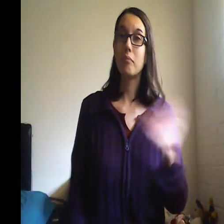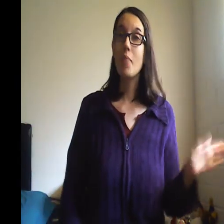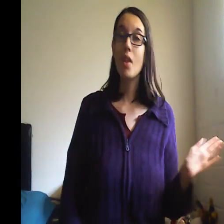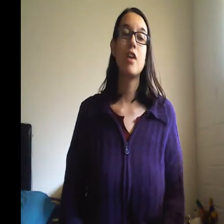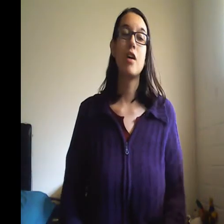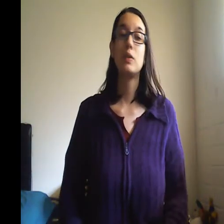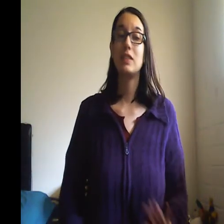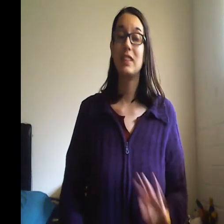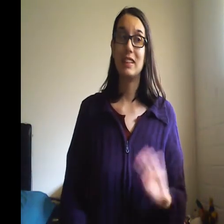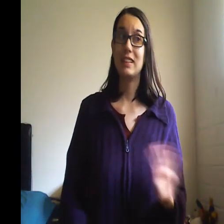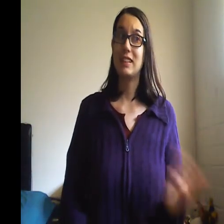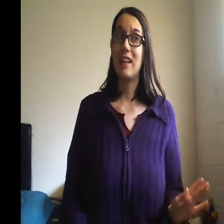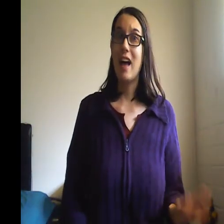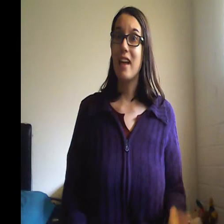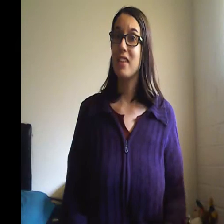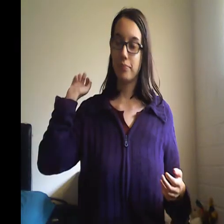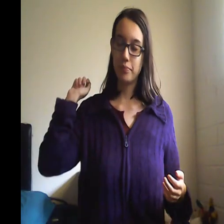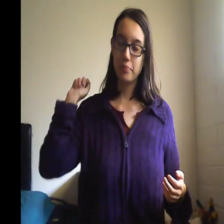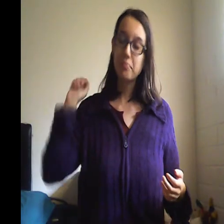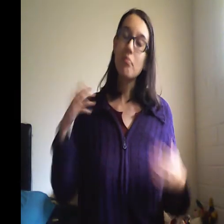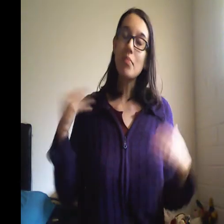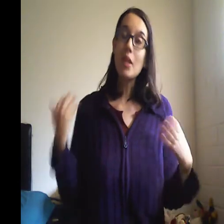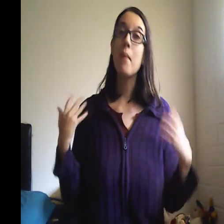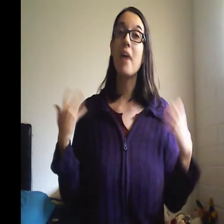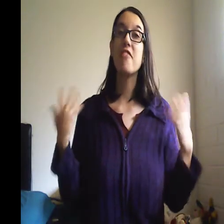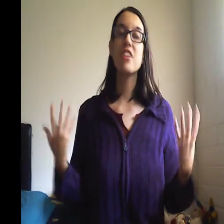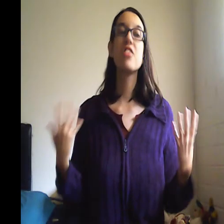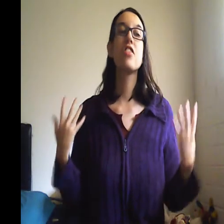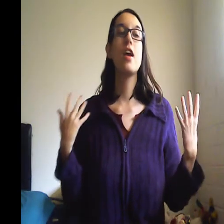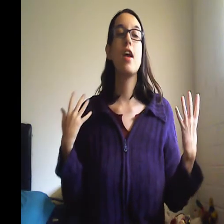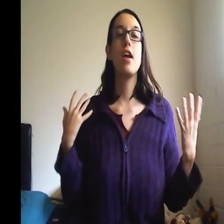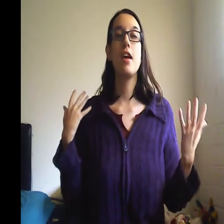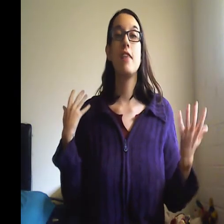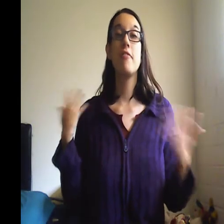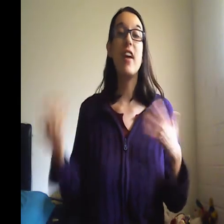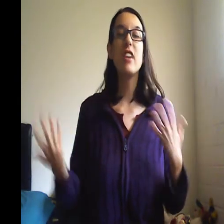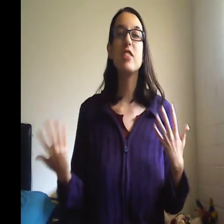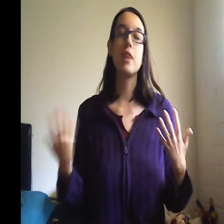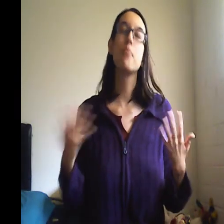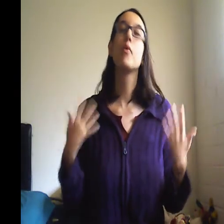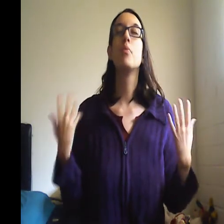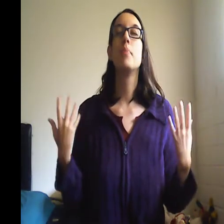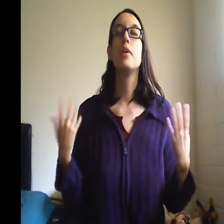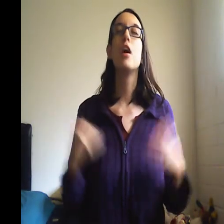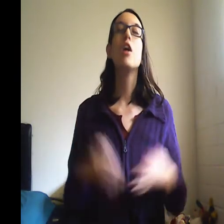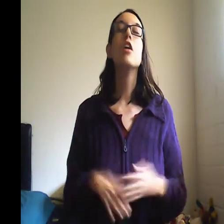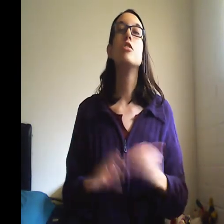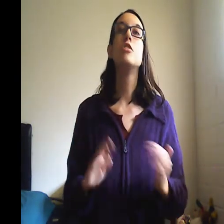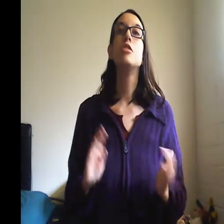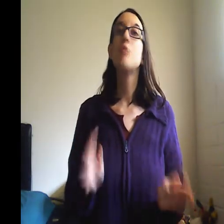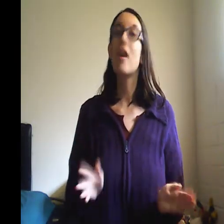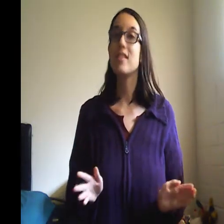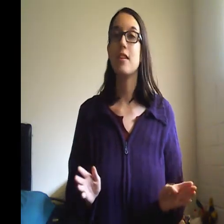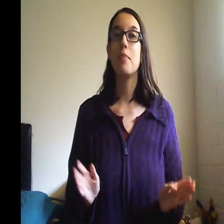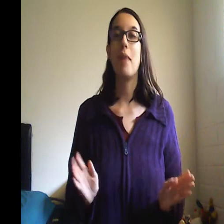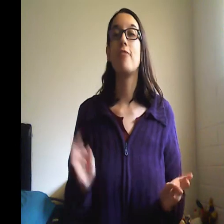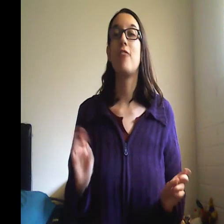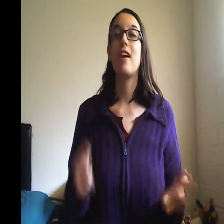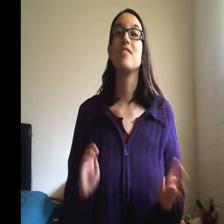now, anything like that. My fifth and final tip would be do not take Black Friday so